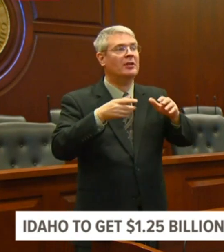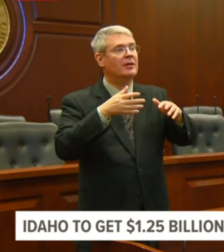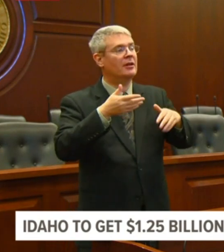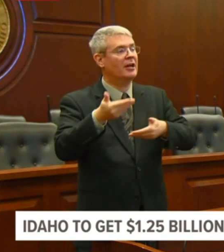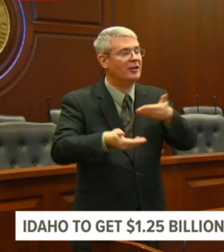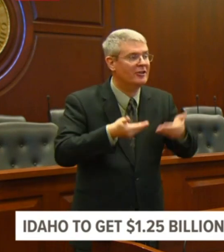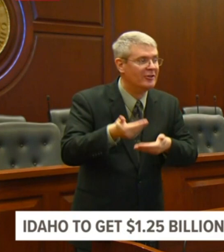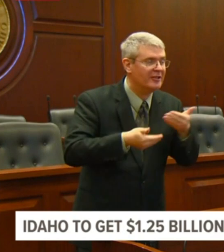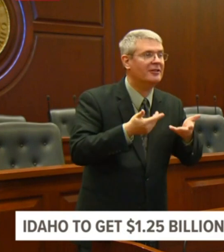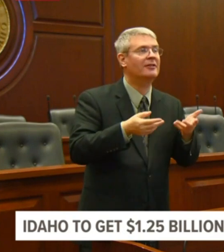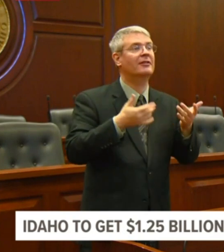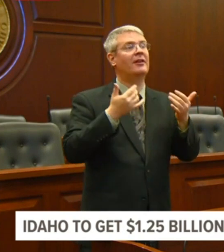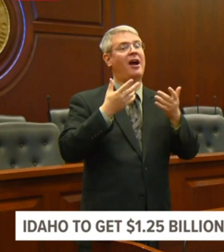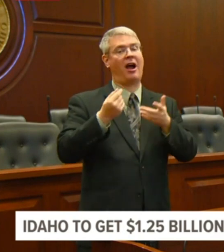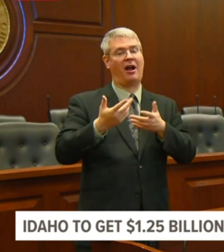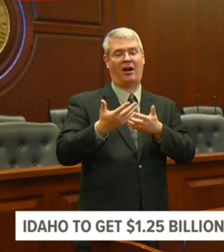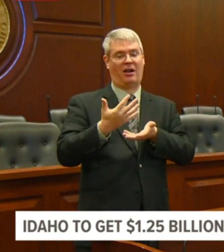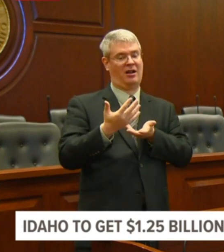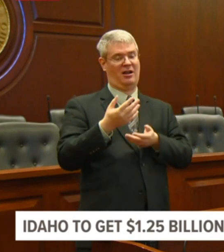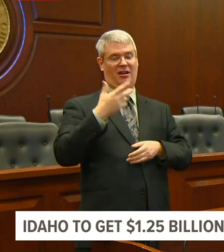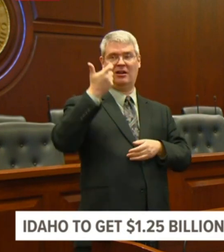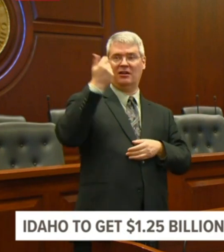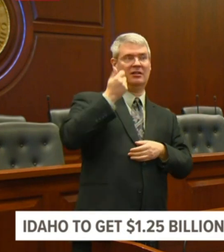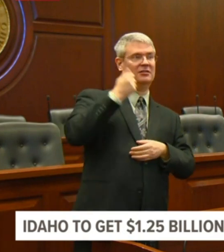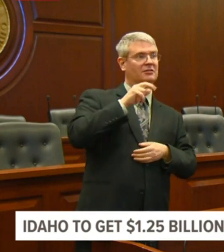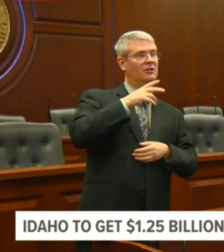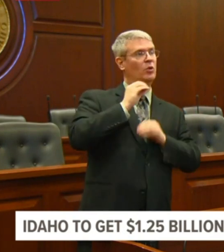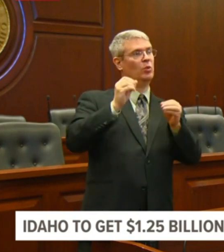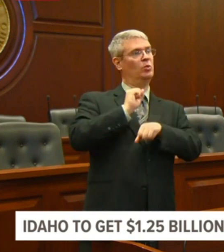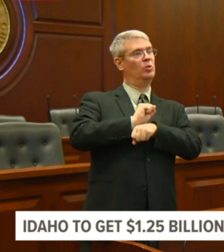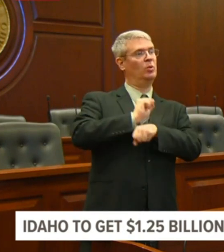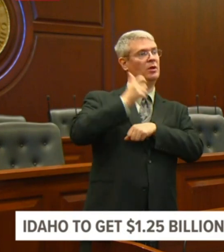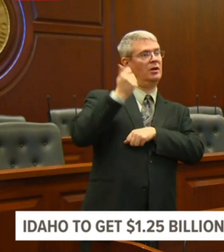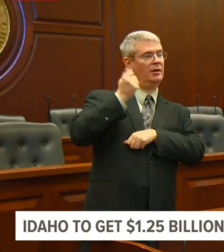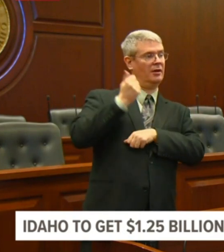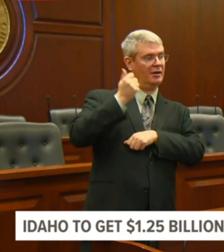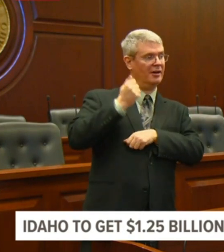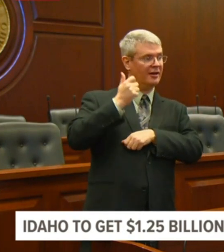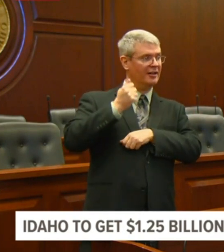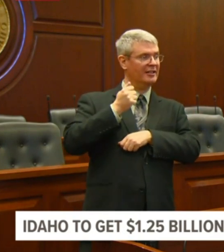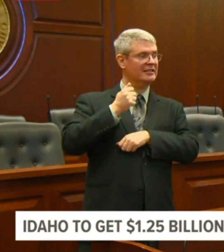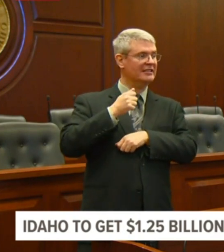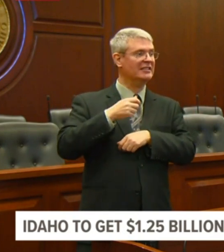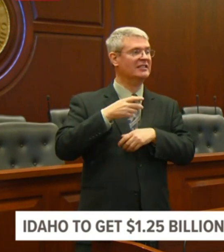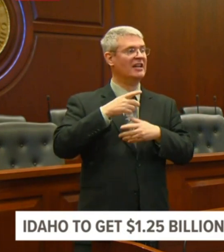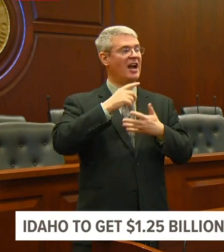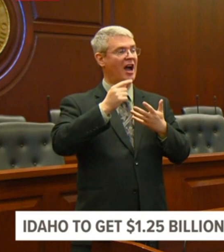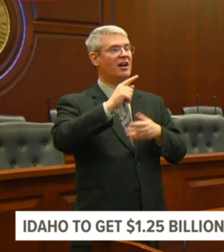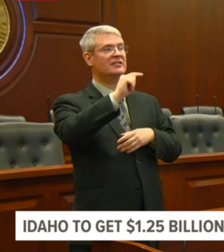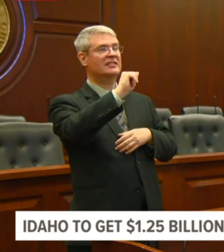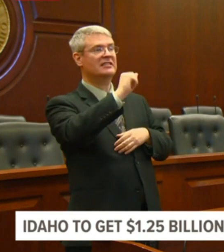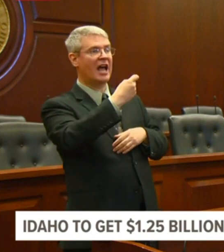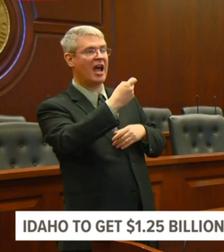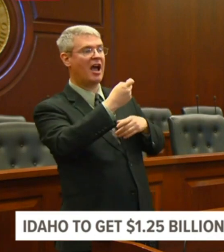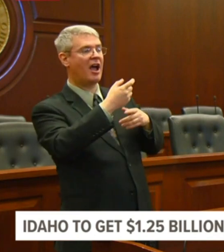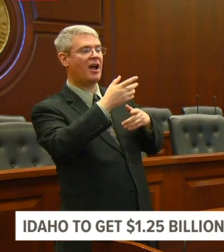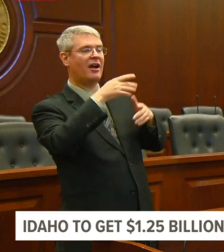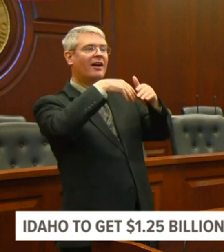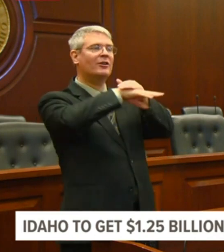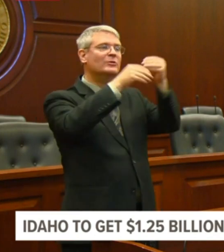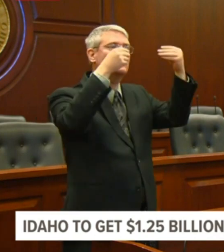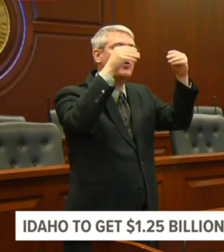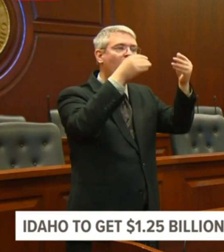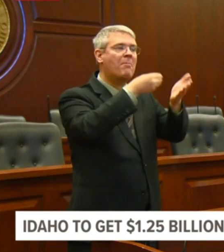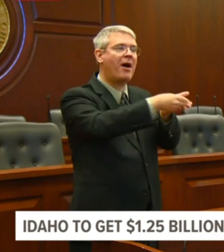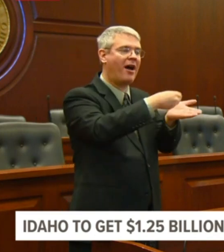tax numbers are down for particularly big-ticket items. You can imagine what the personal income tax and the